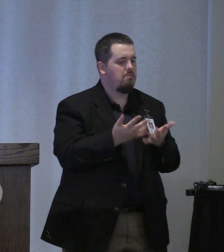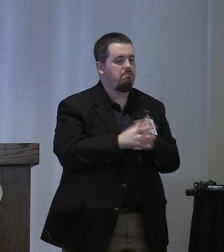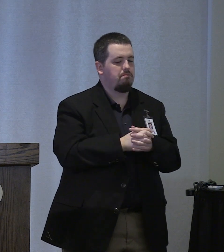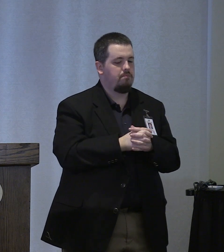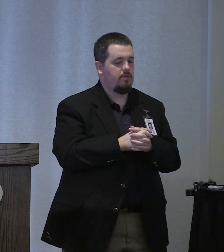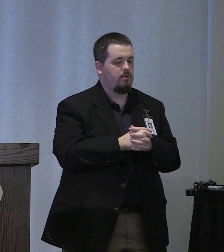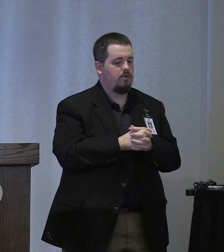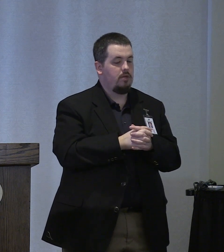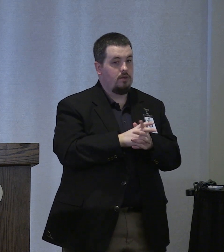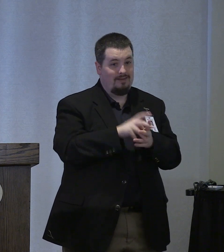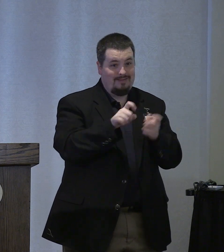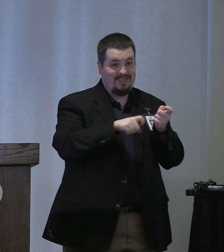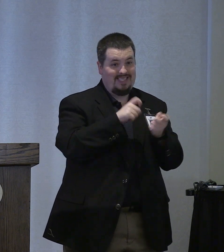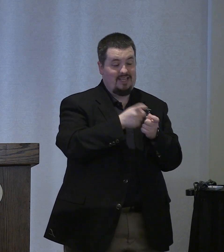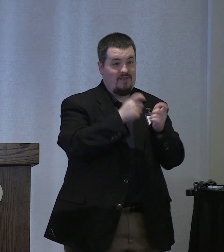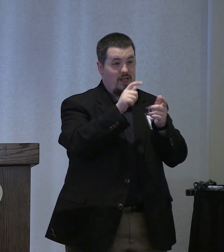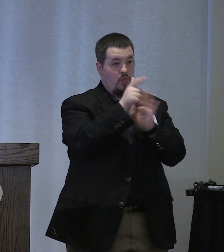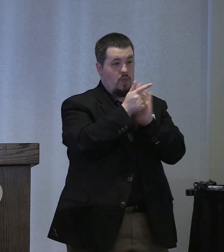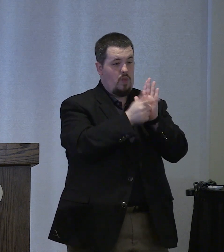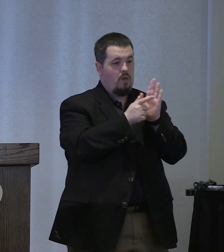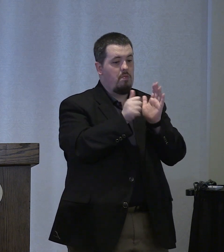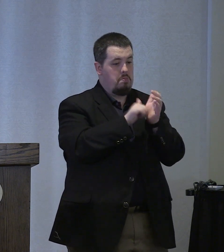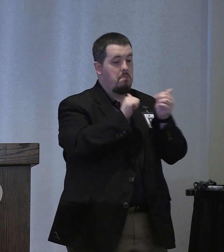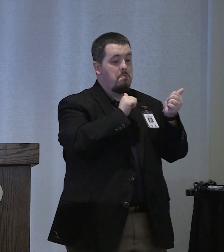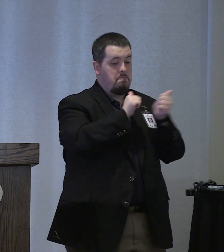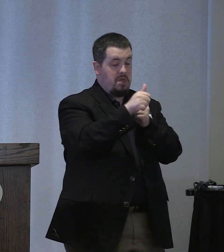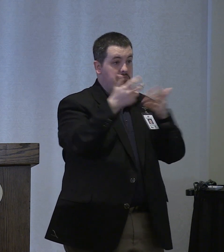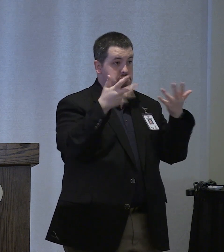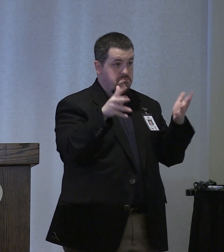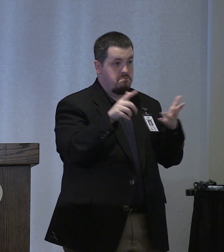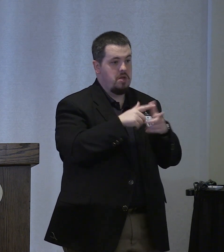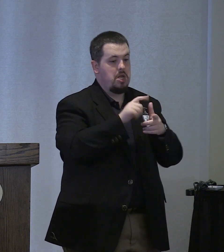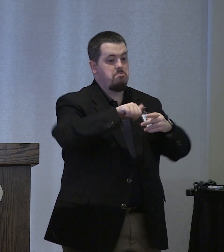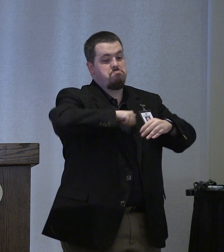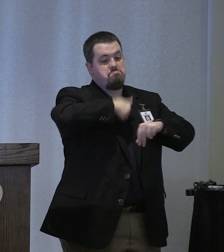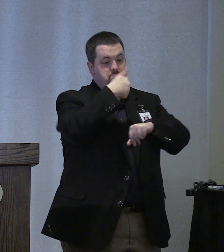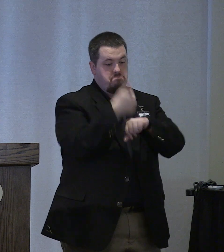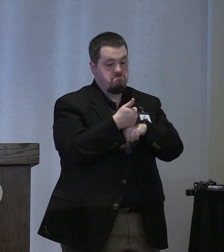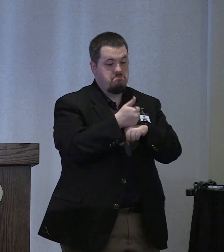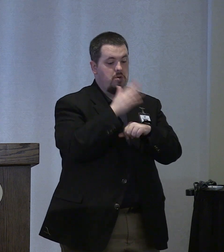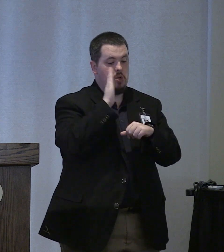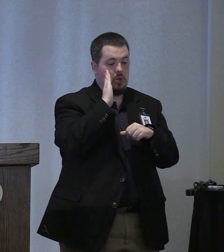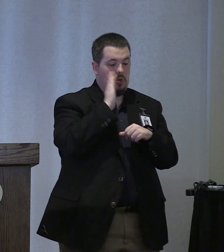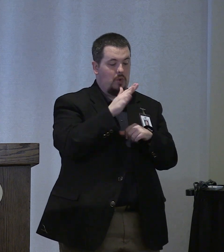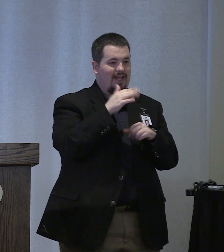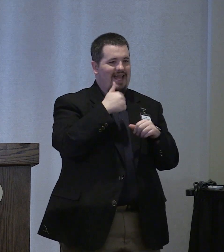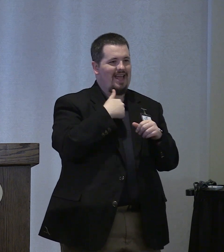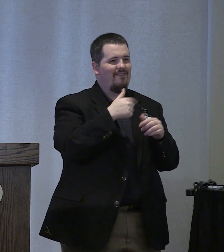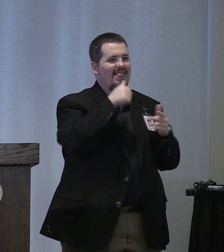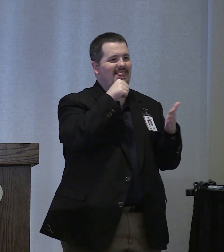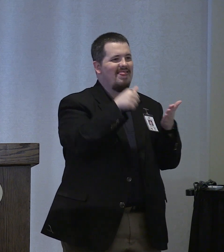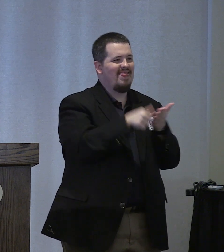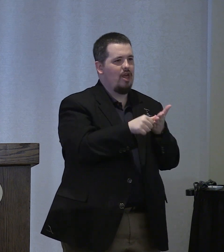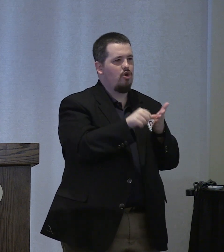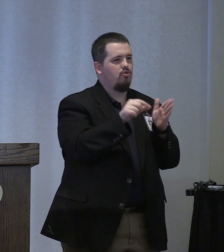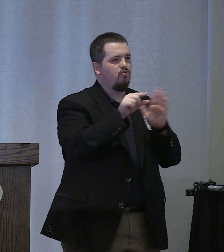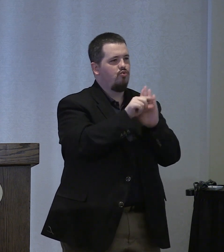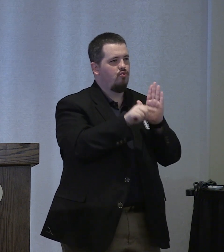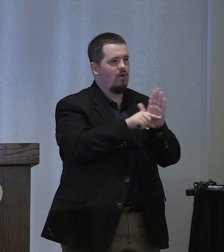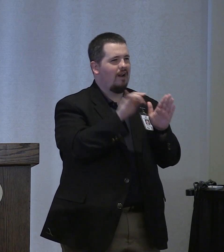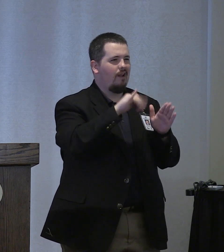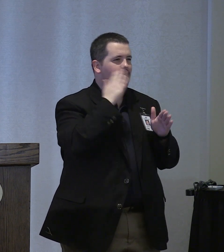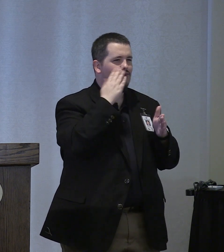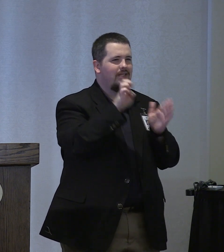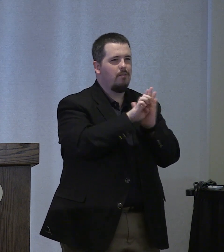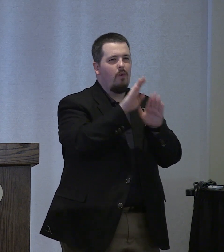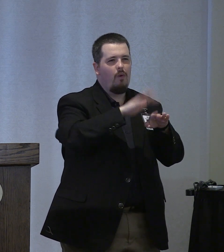but the particular piece of legislation that we are rolling out this year for the first time will assign a letter grade just like you see on a student